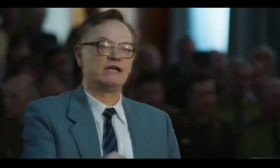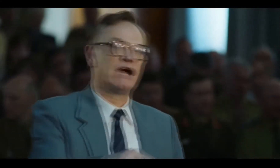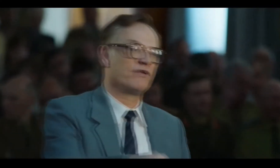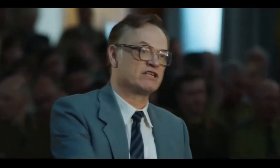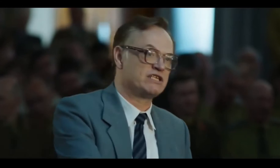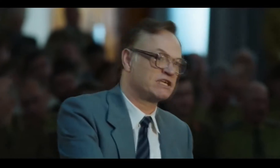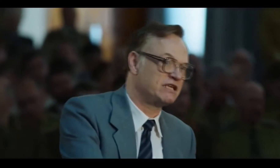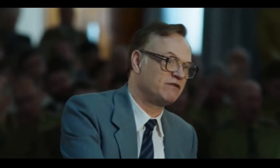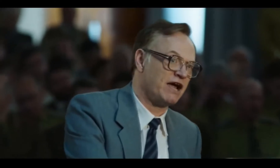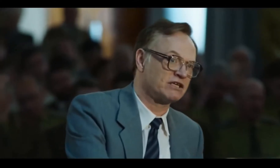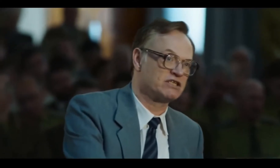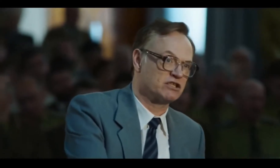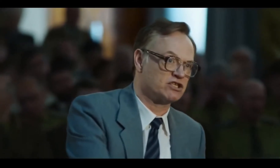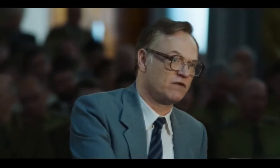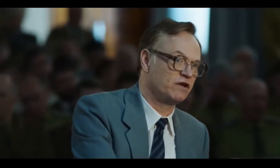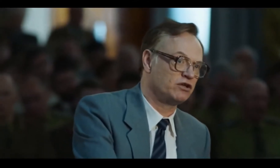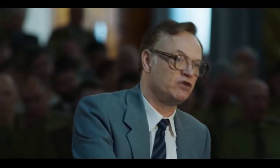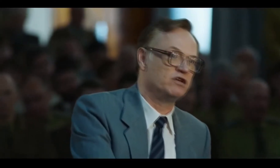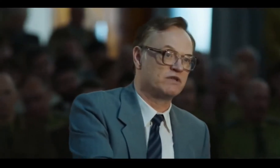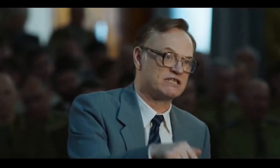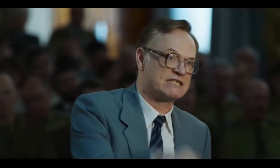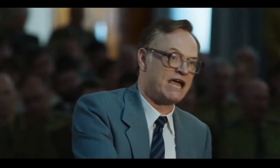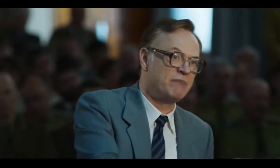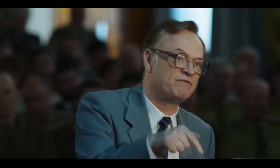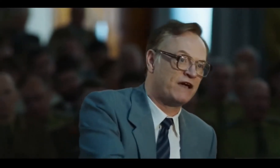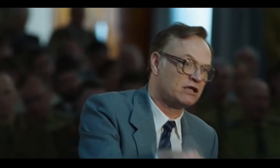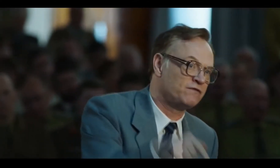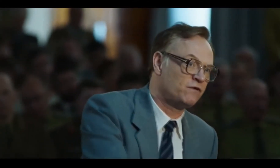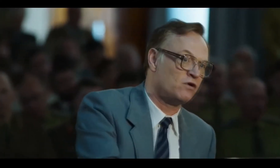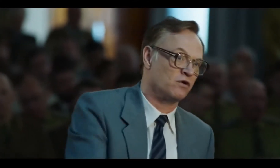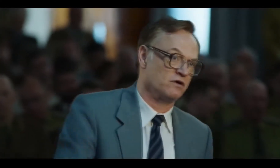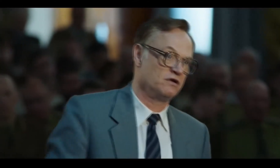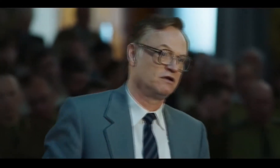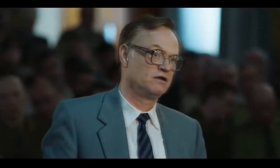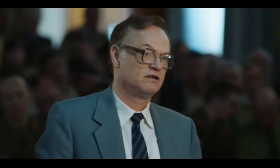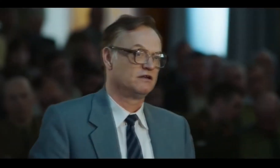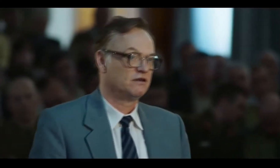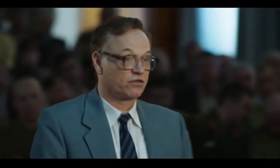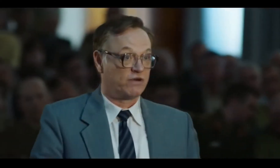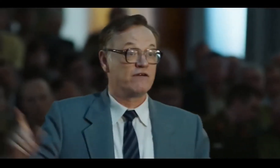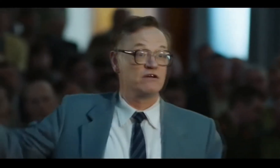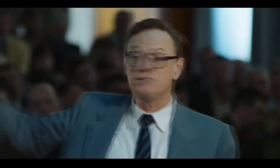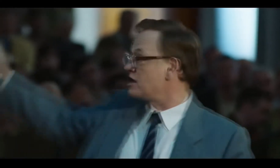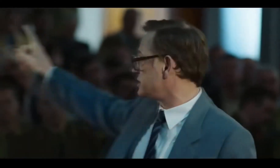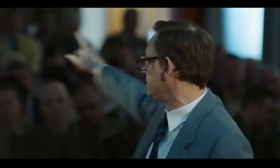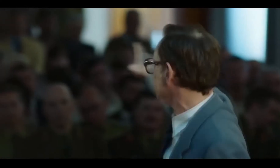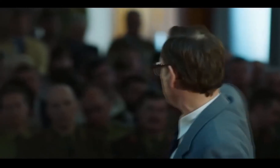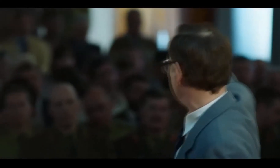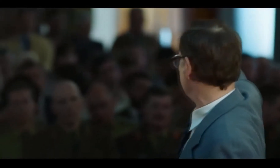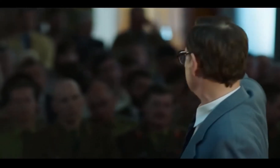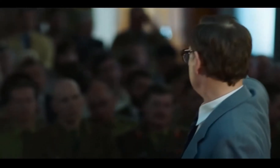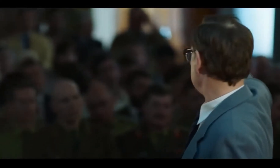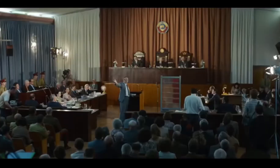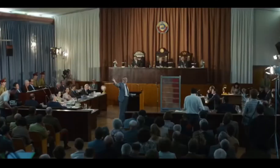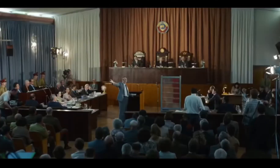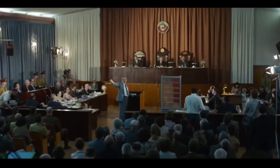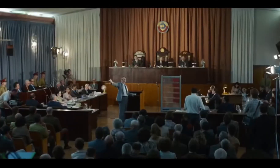right now there are 16 reactors in the Soviet Union with the same fatal flaw. Three of them are still running, less than 20